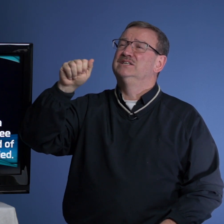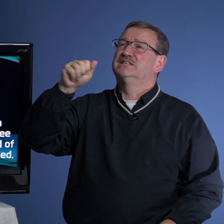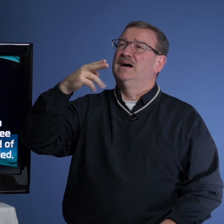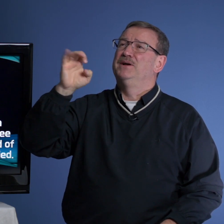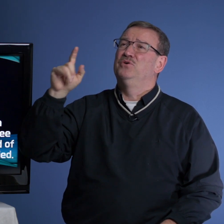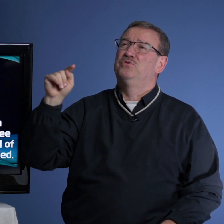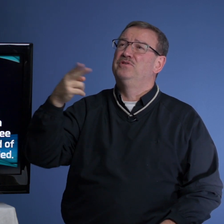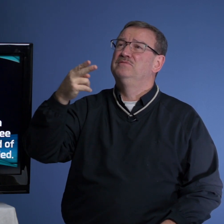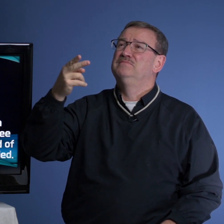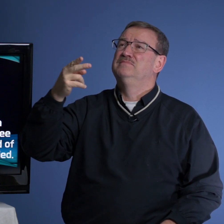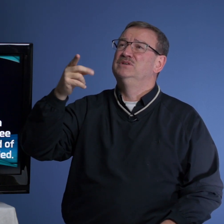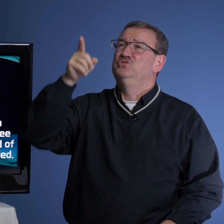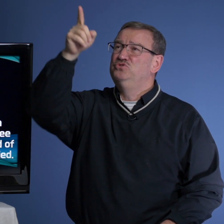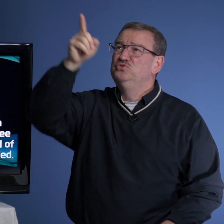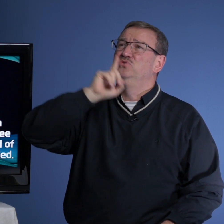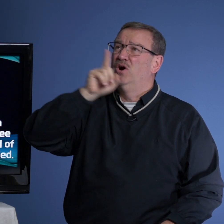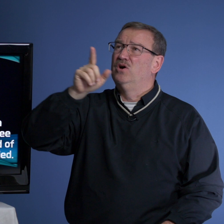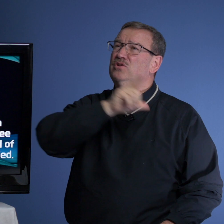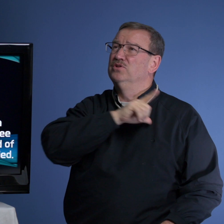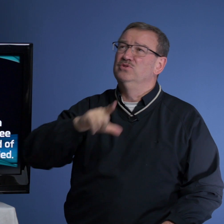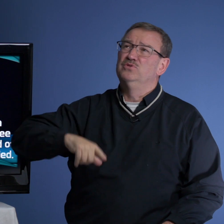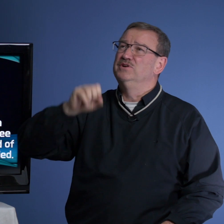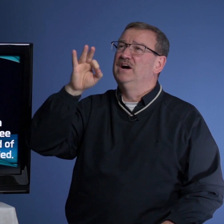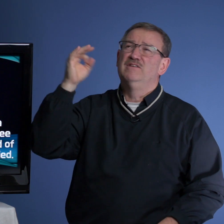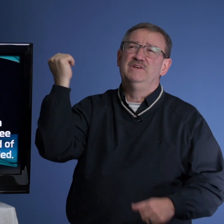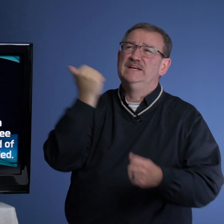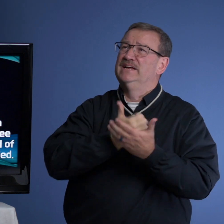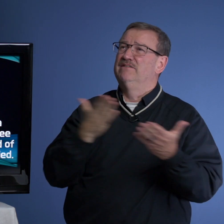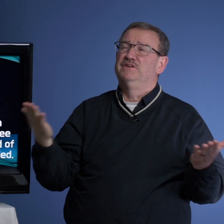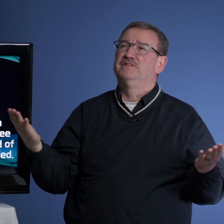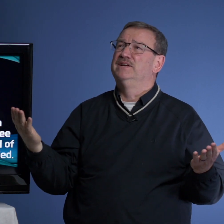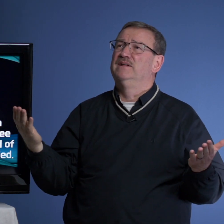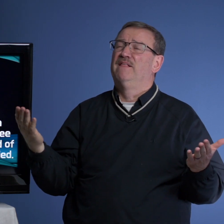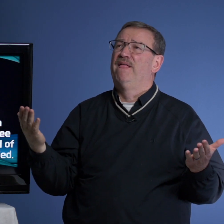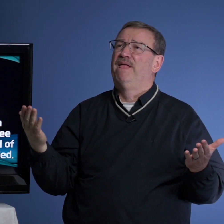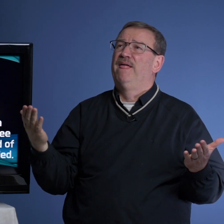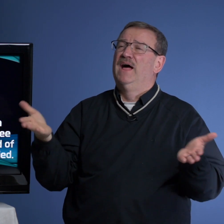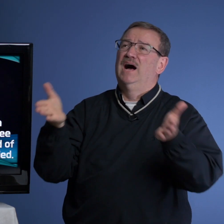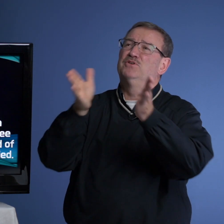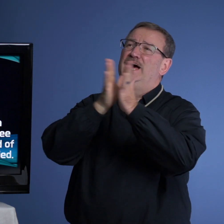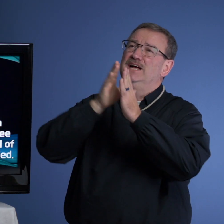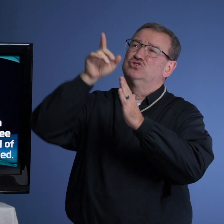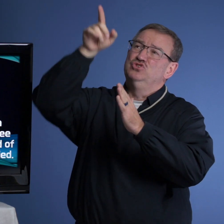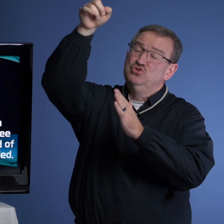Sabaoth, you are the Lord of everything. I'm going to ask you